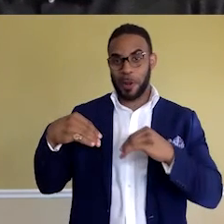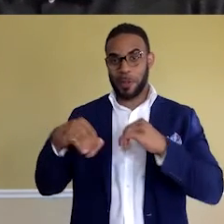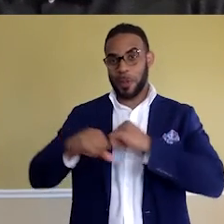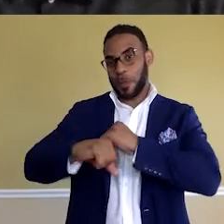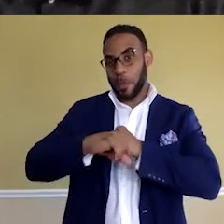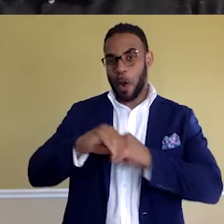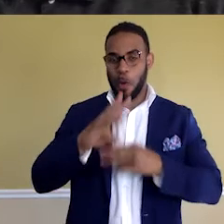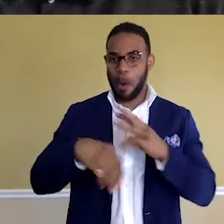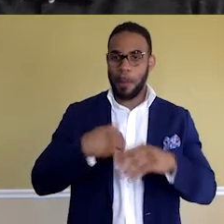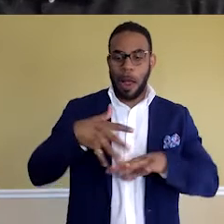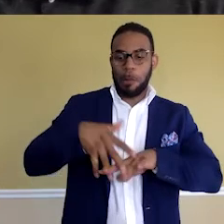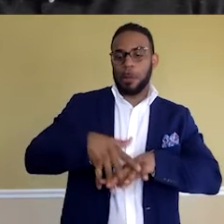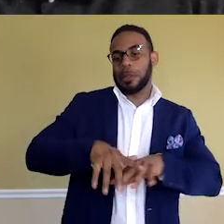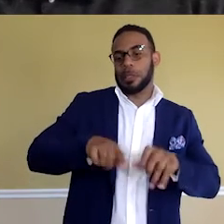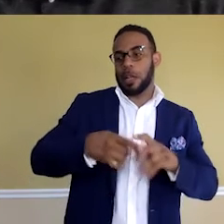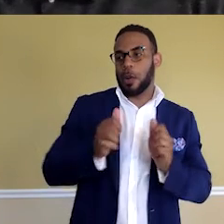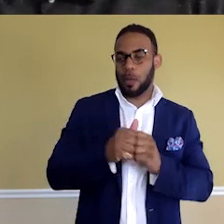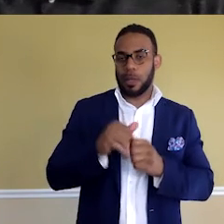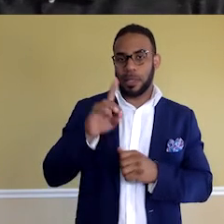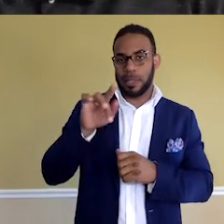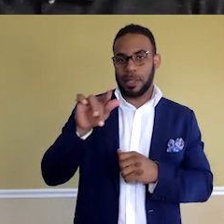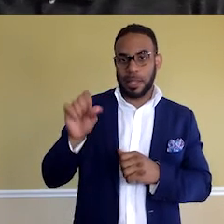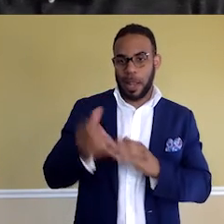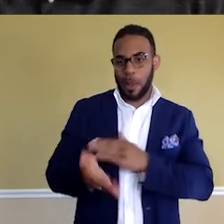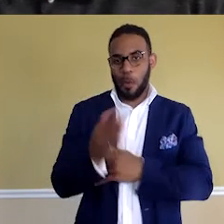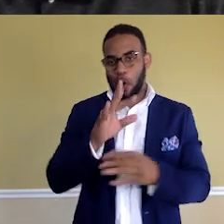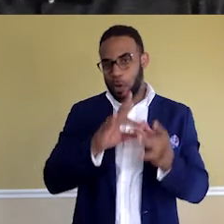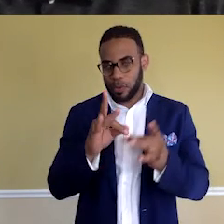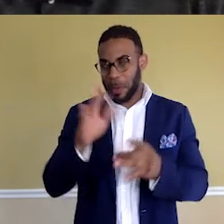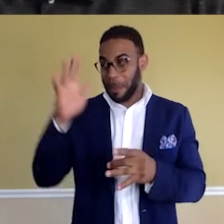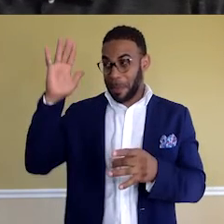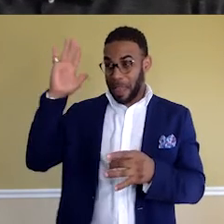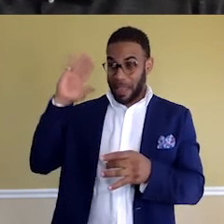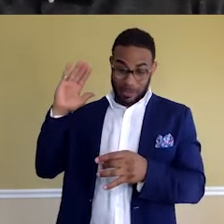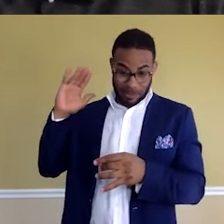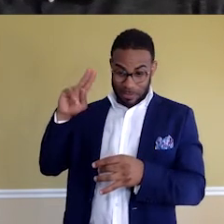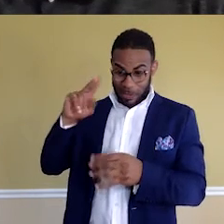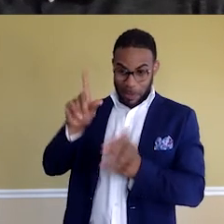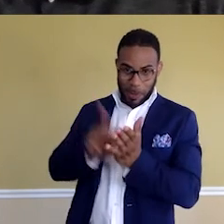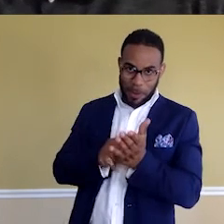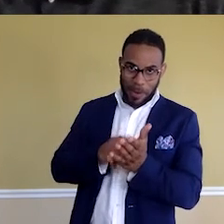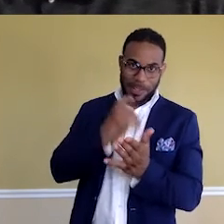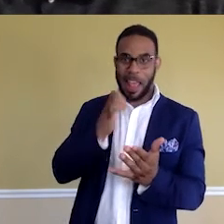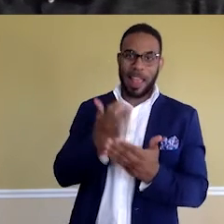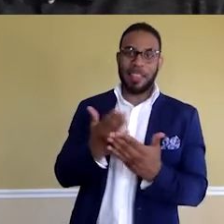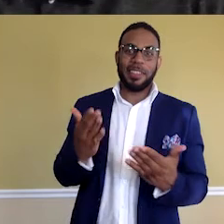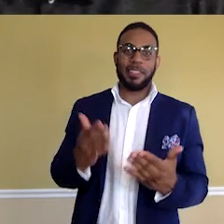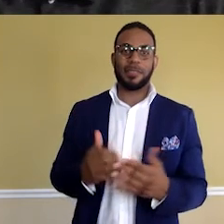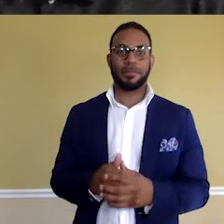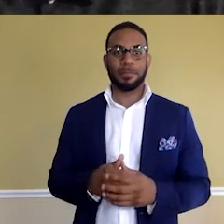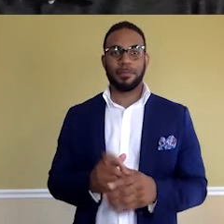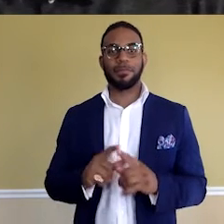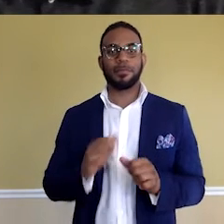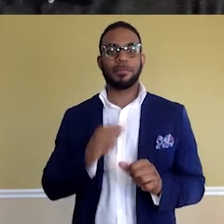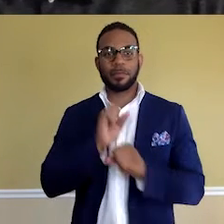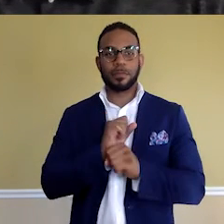My roots started with the Dallas Morning News back when the newspaper was a hot thing, but I actually ran the